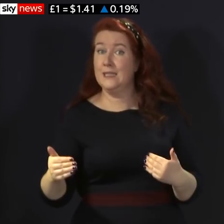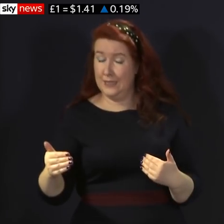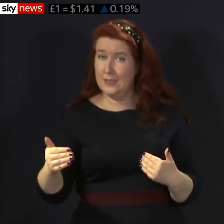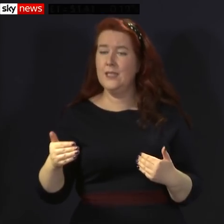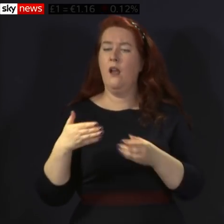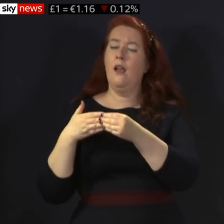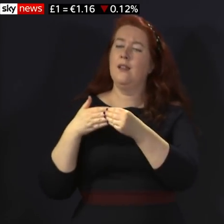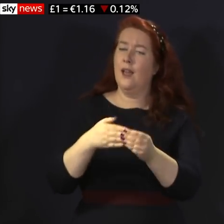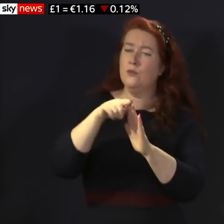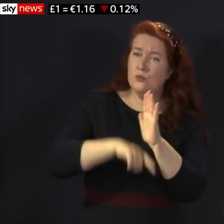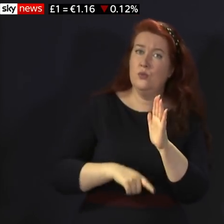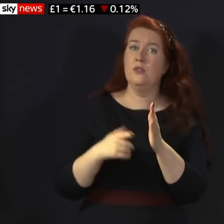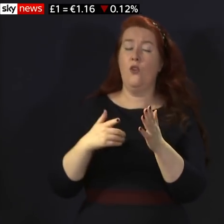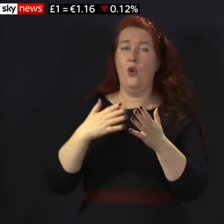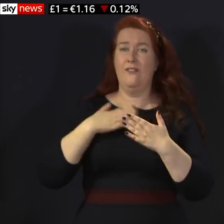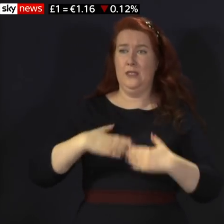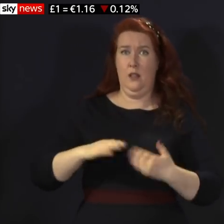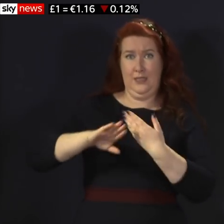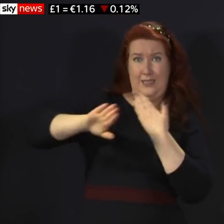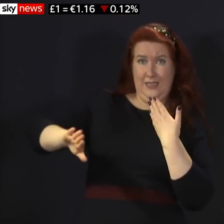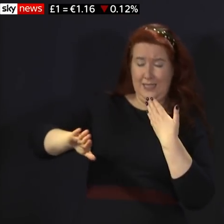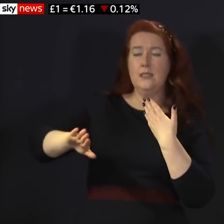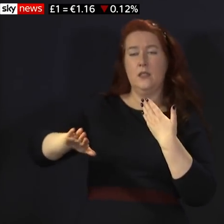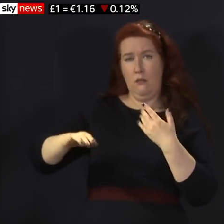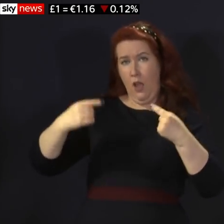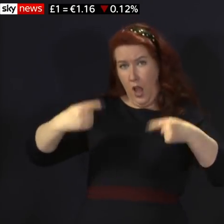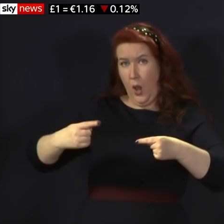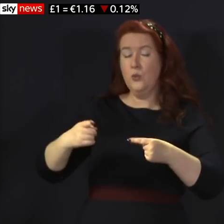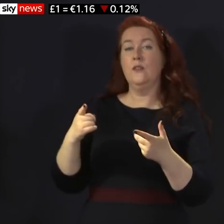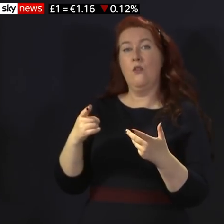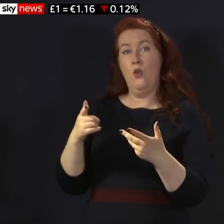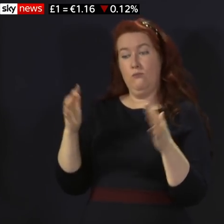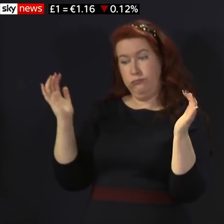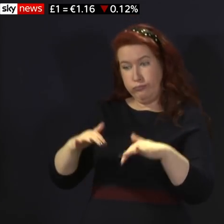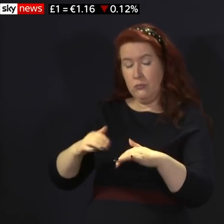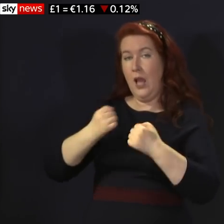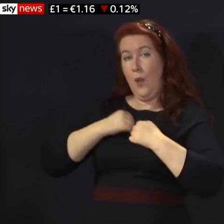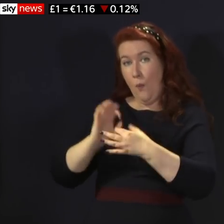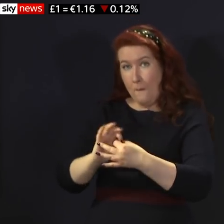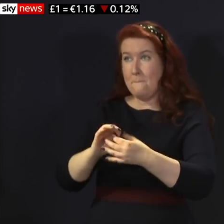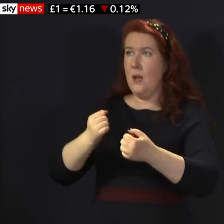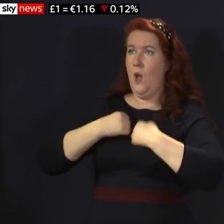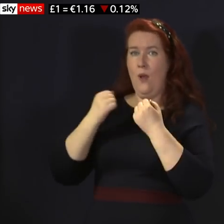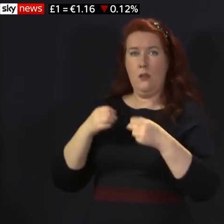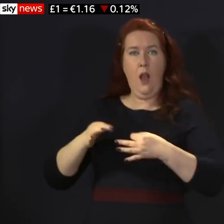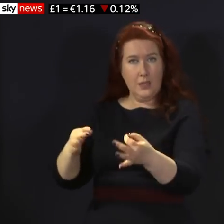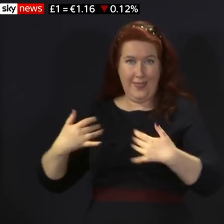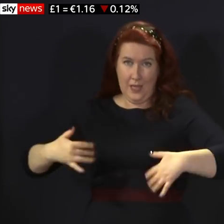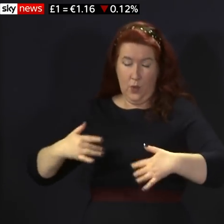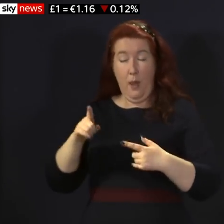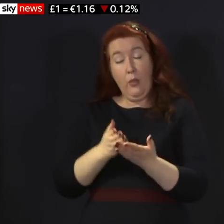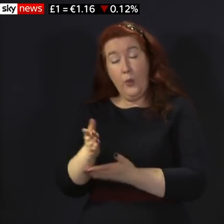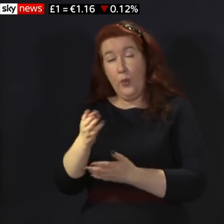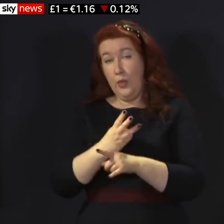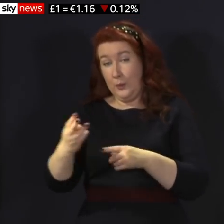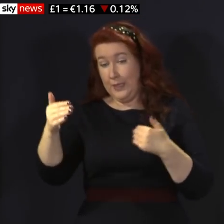guidance on physical distancing will apply to permitted gatherings in our own homes and gardens only. However, over that period, we